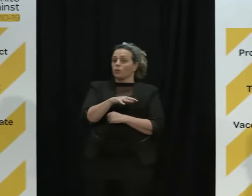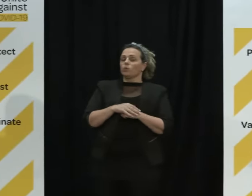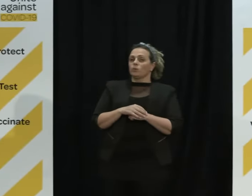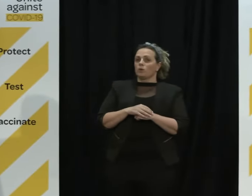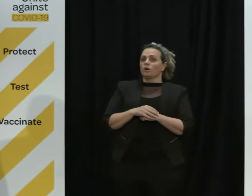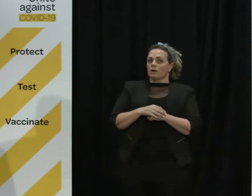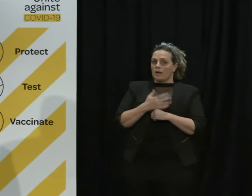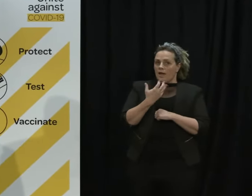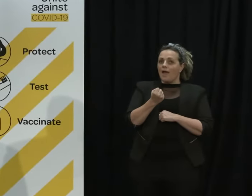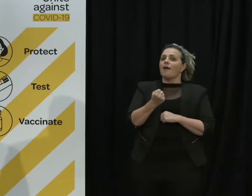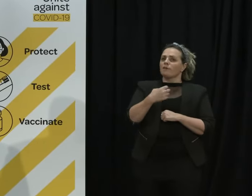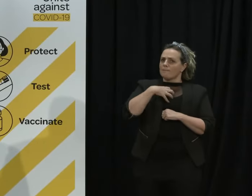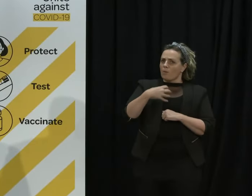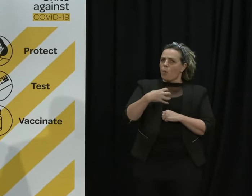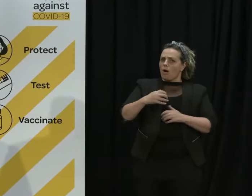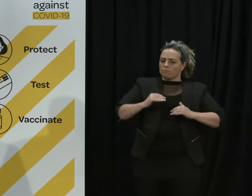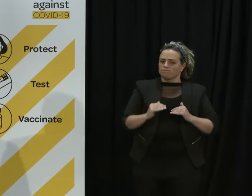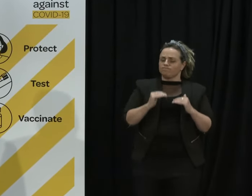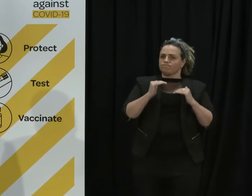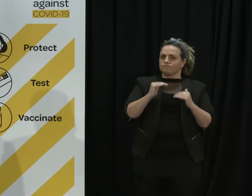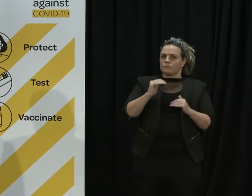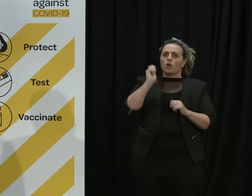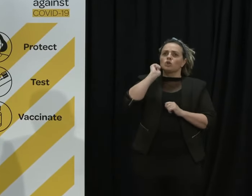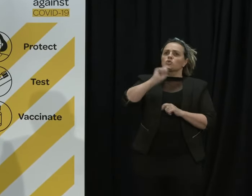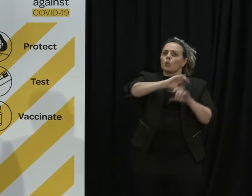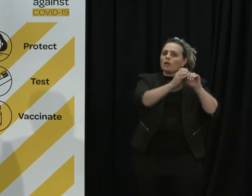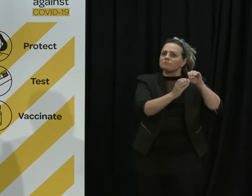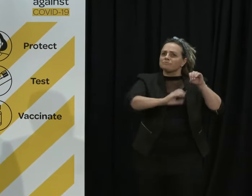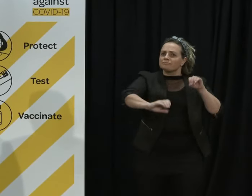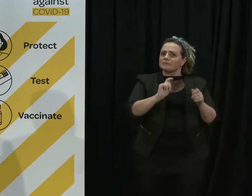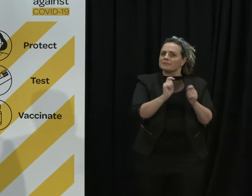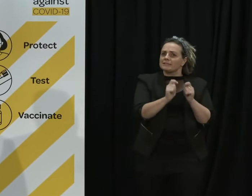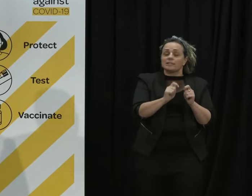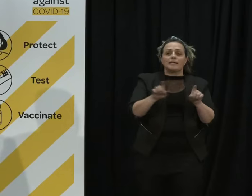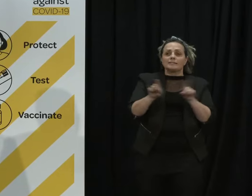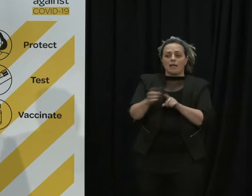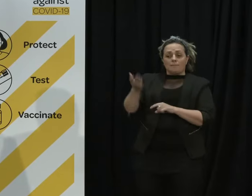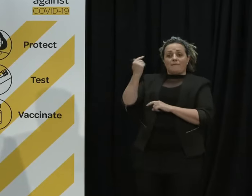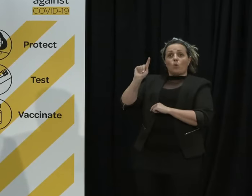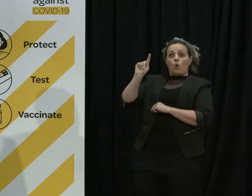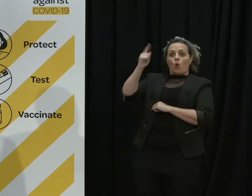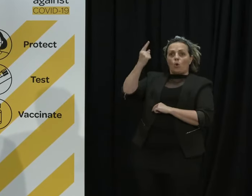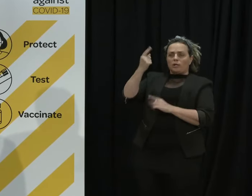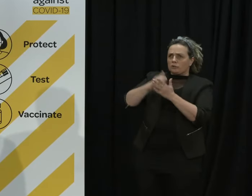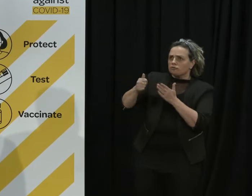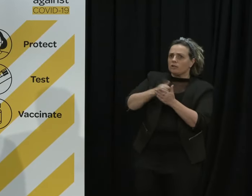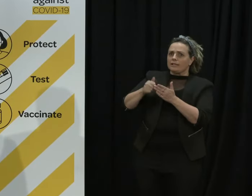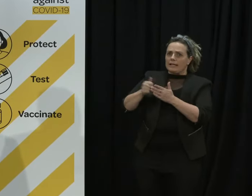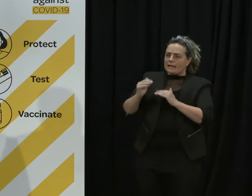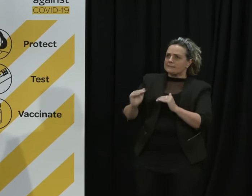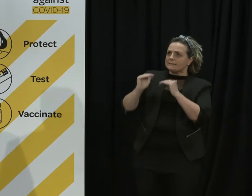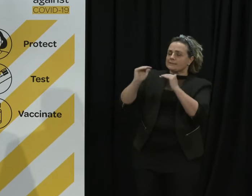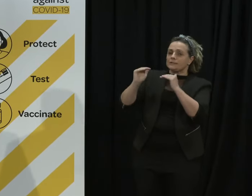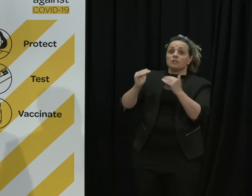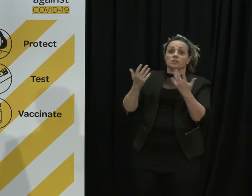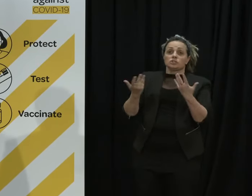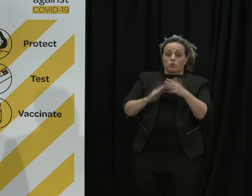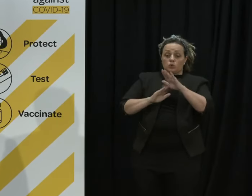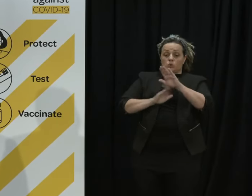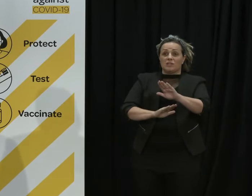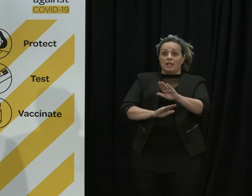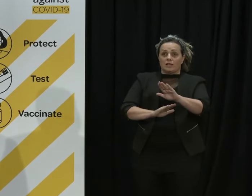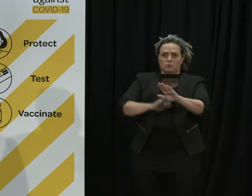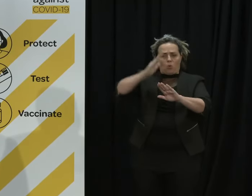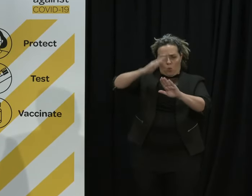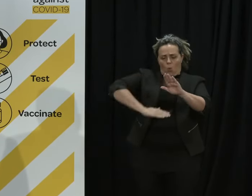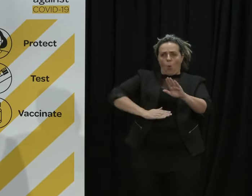an increase in testing, wastewater testing, just as there was in Northland as well. And so there's regular testing around the country and then we hone in